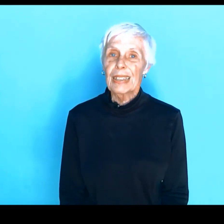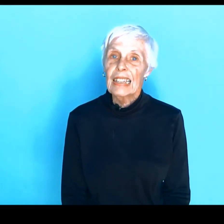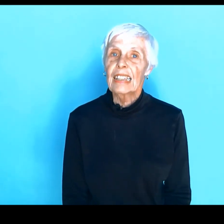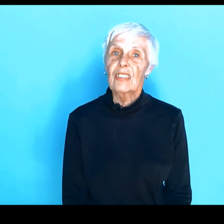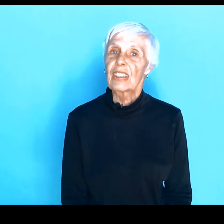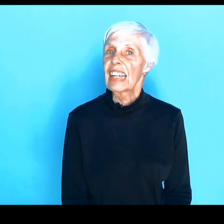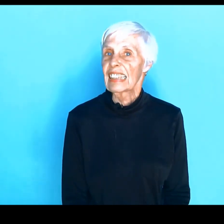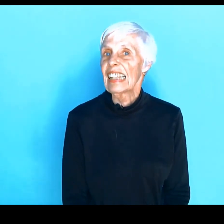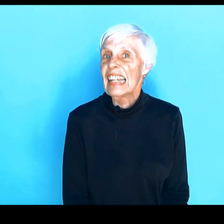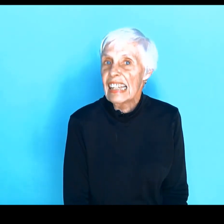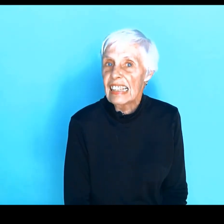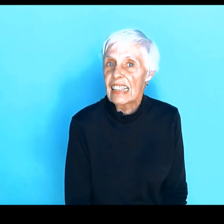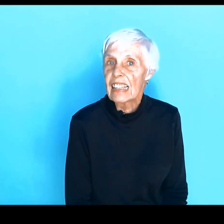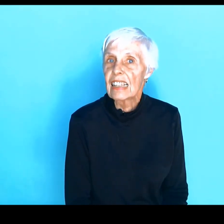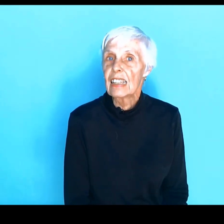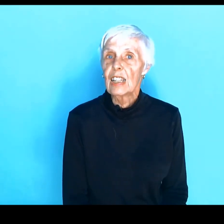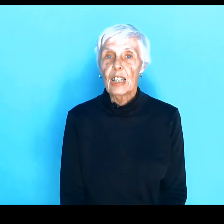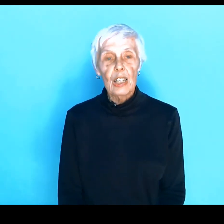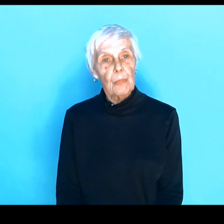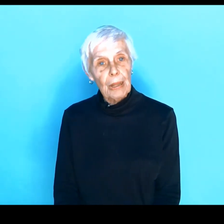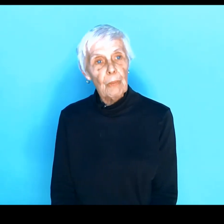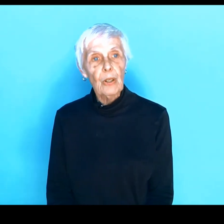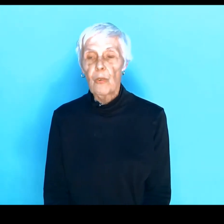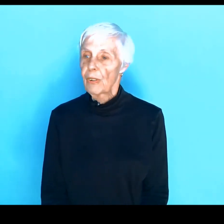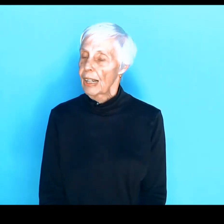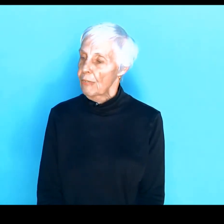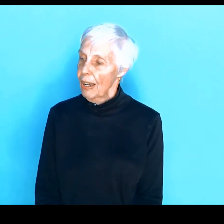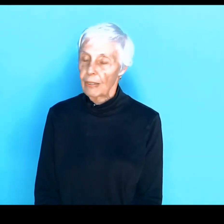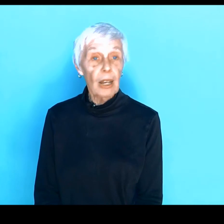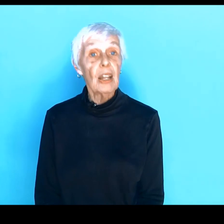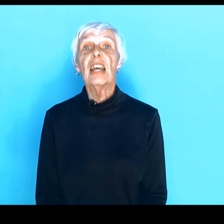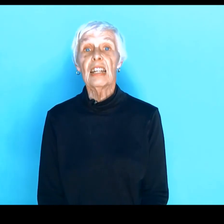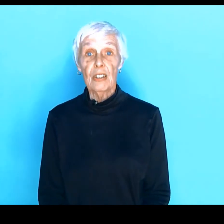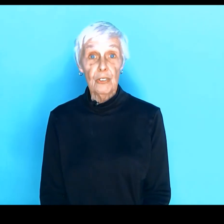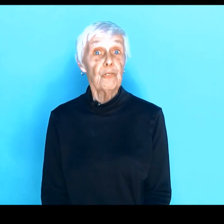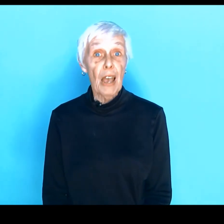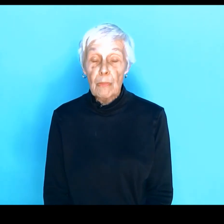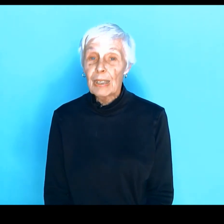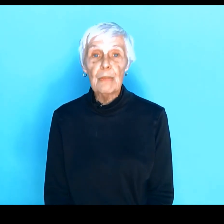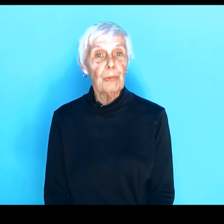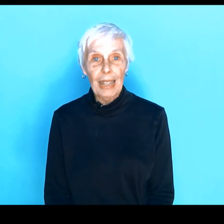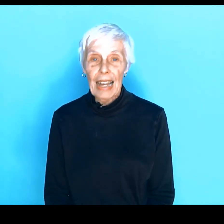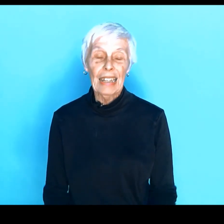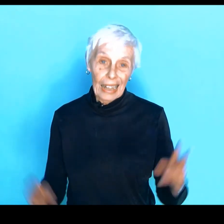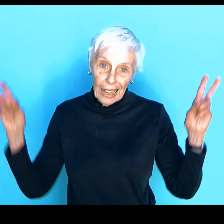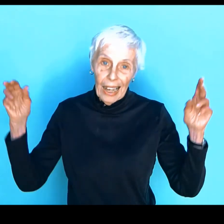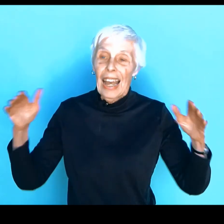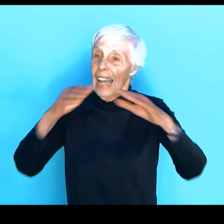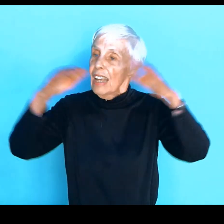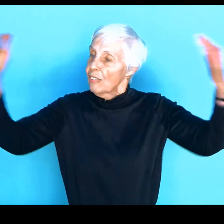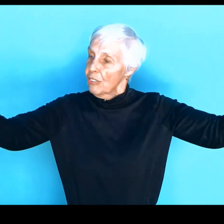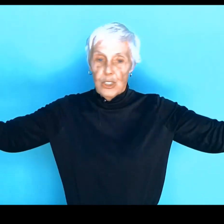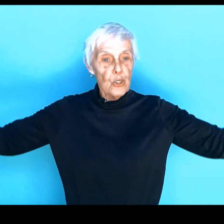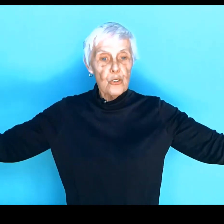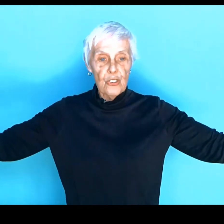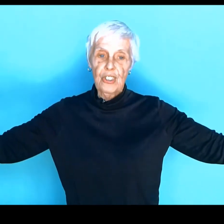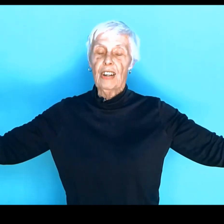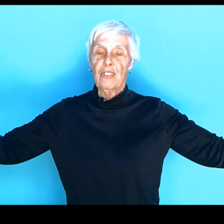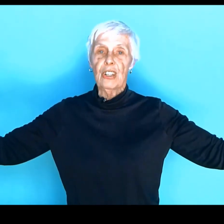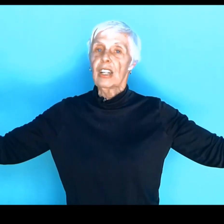planning to get laid. But I went over it. I found it is family planning. It's this huge section,